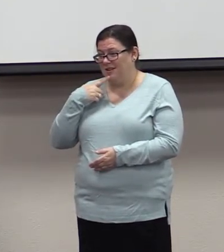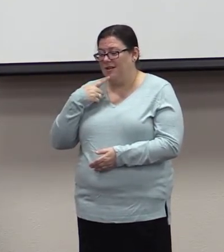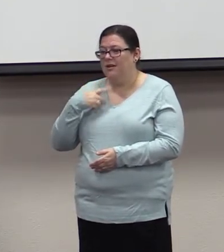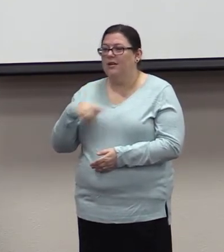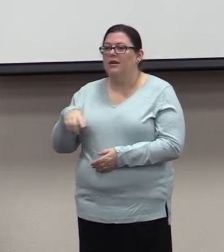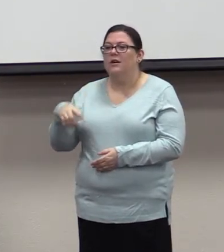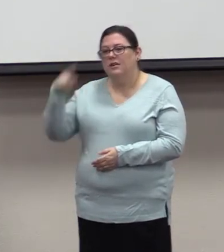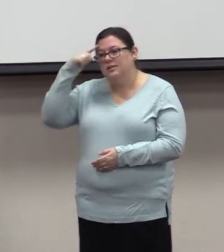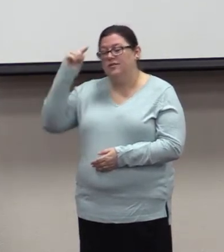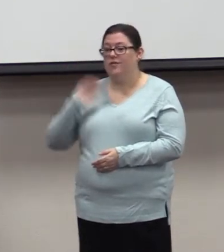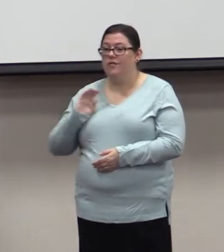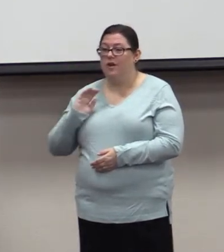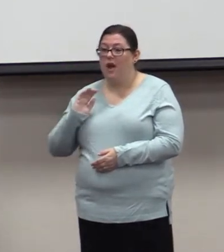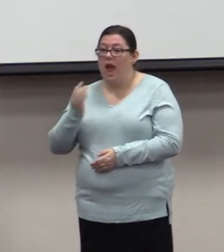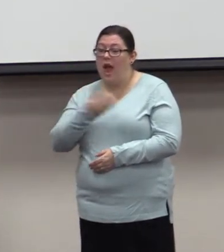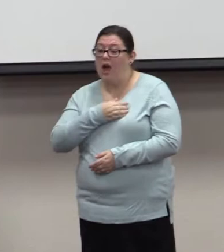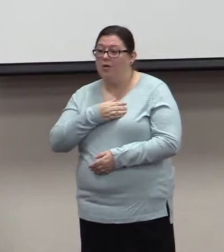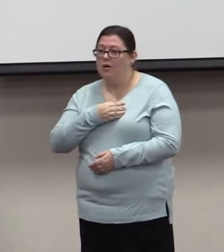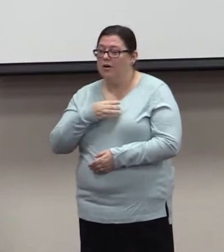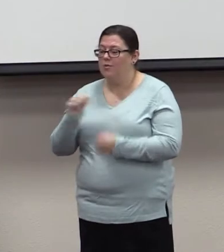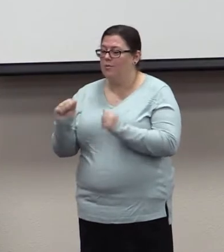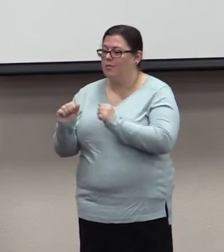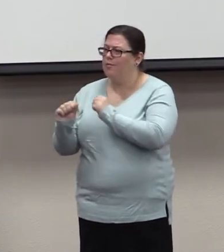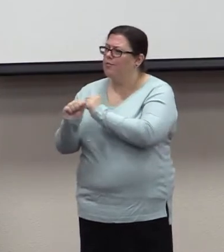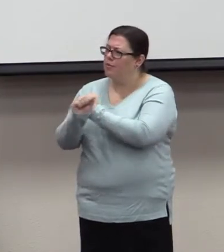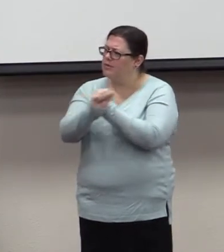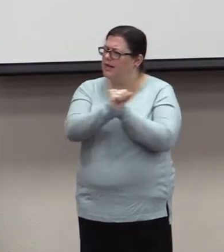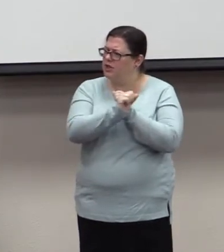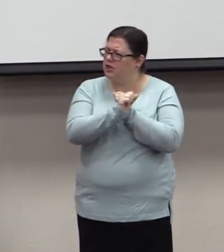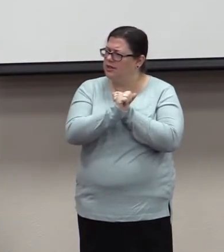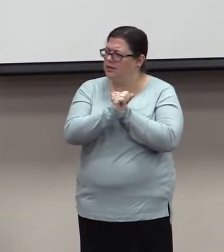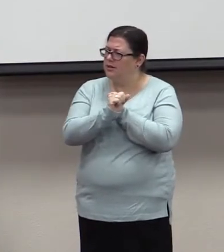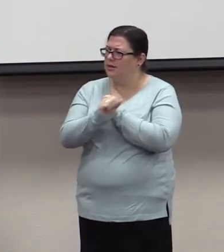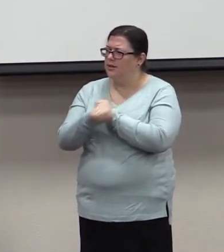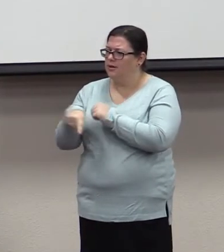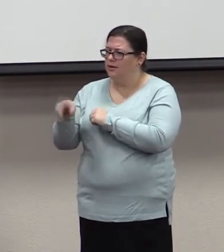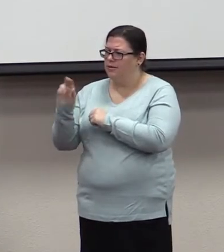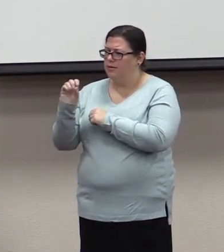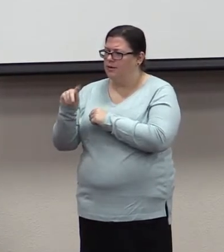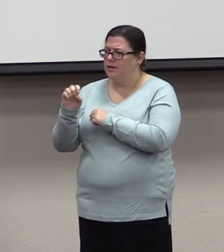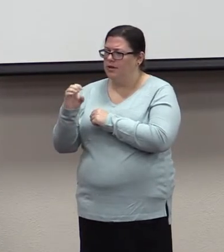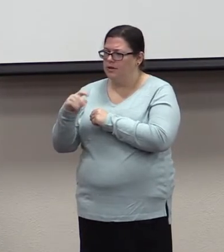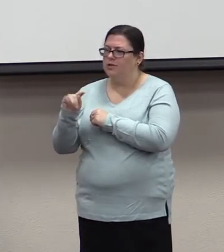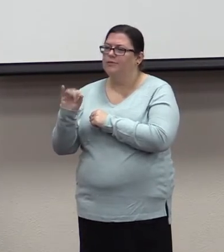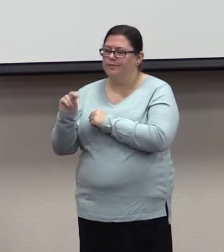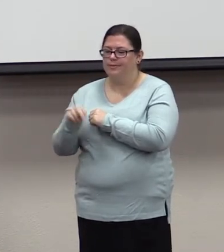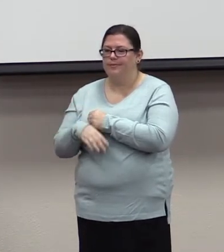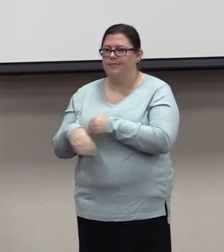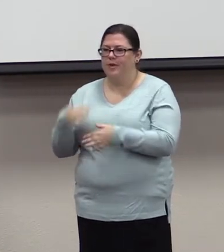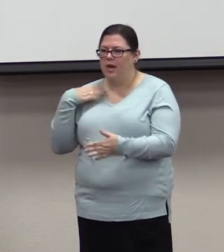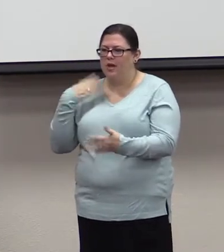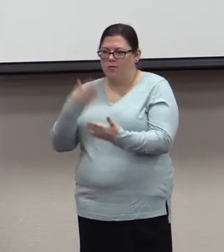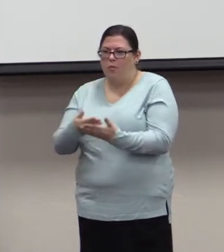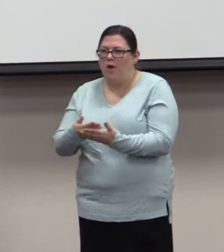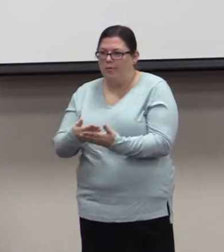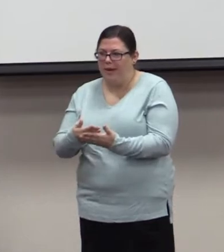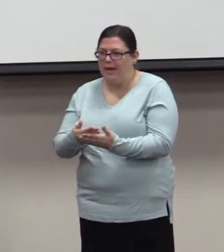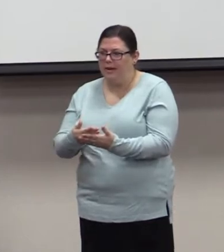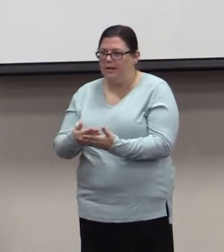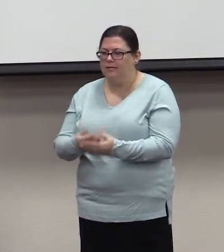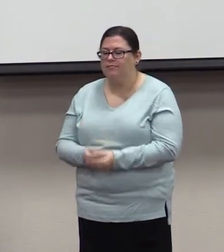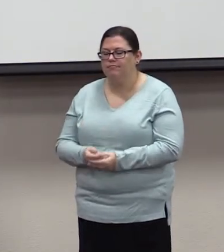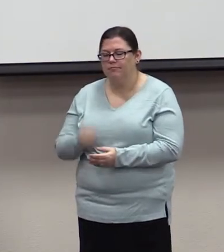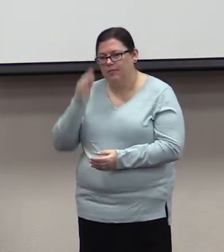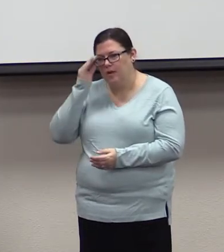The passage will bring up the commandments to honor your father and mother, and then it will bring up why. That it may go well with